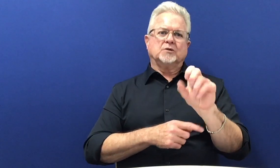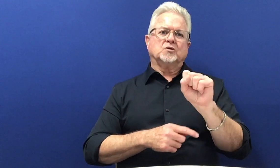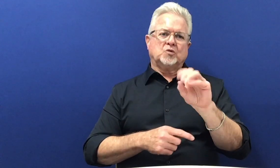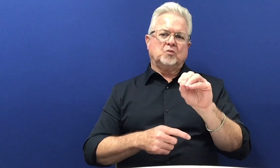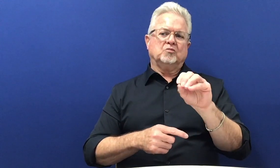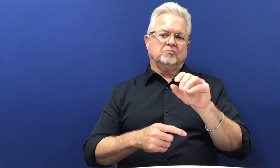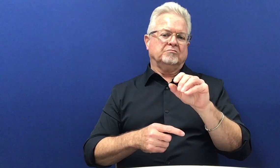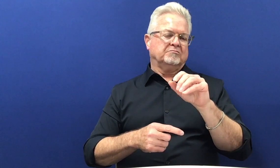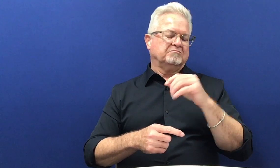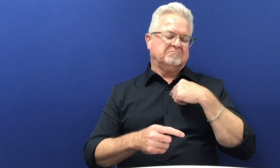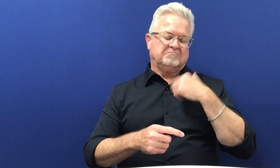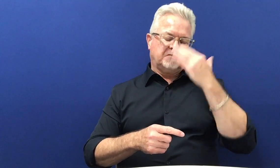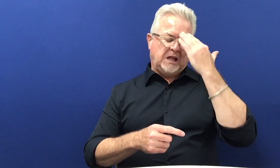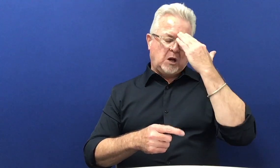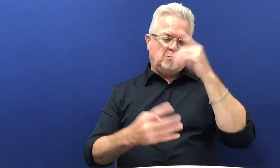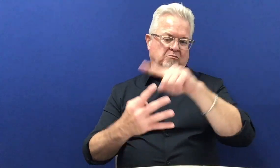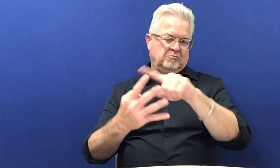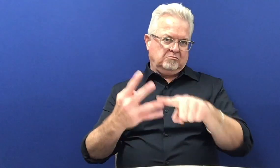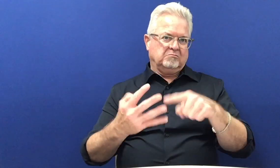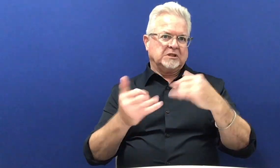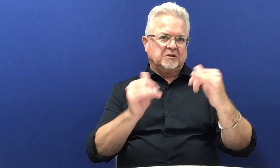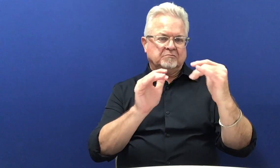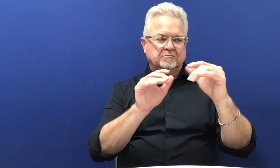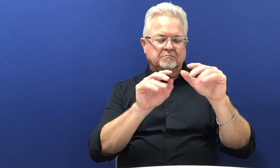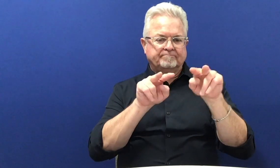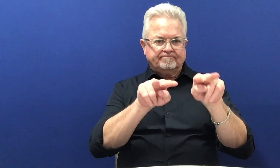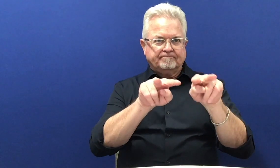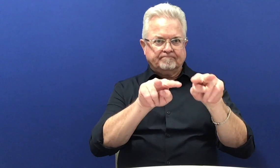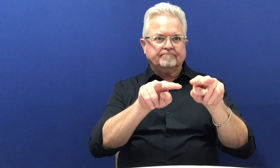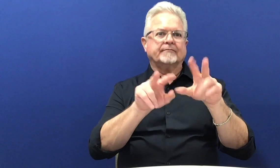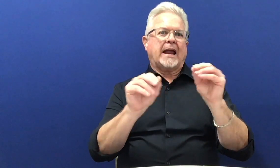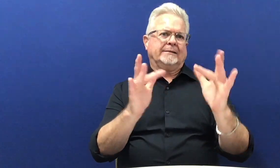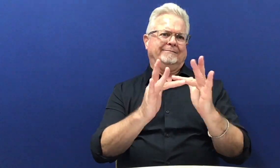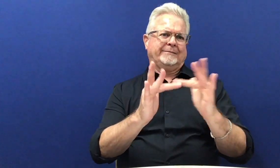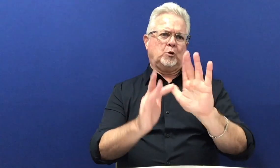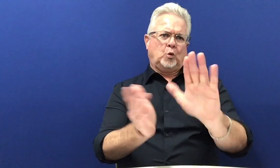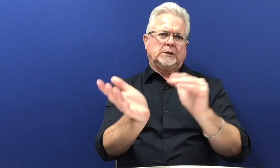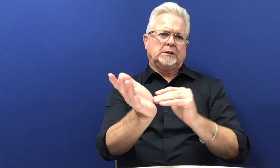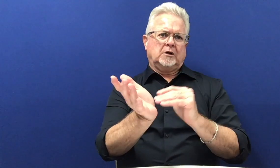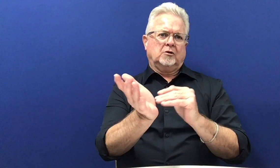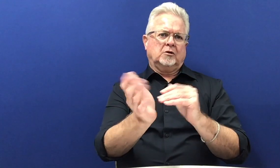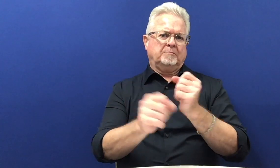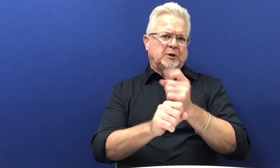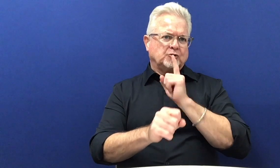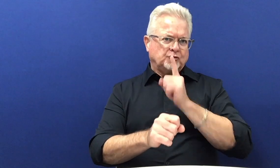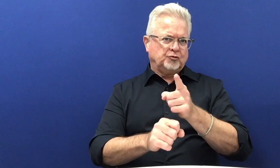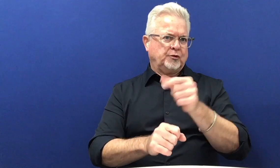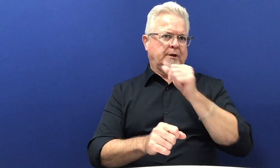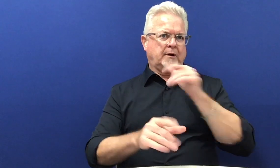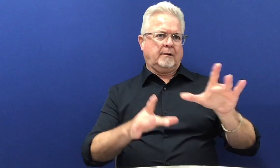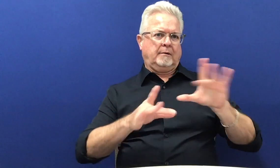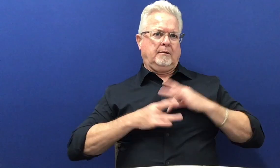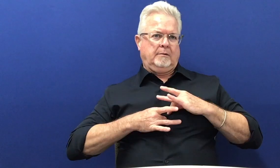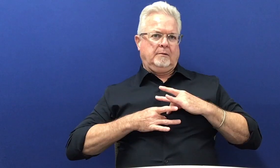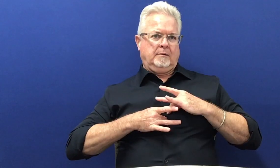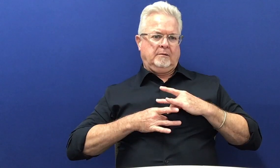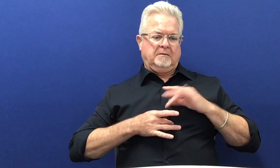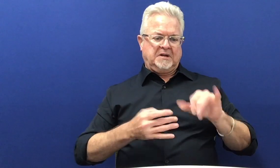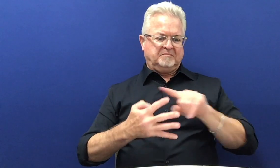for getting sick. So if you know you're in one of those categories, talk to your doctor to make sure that you're covered.